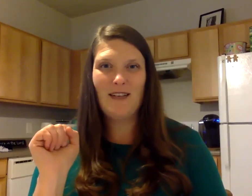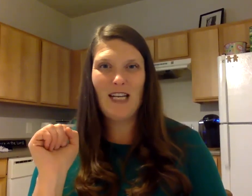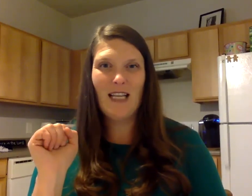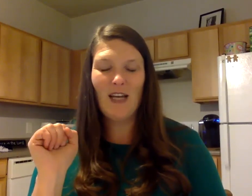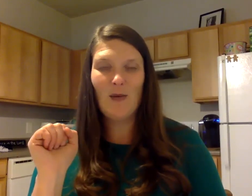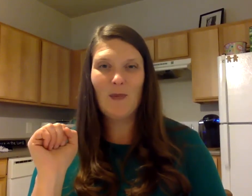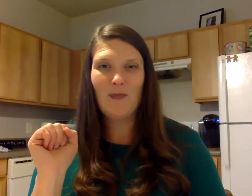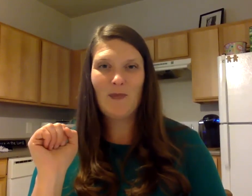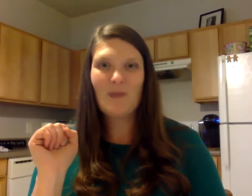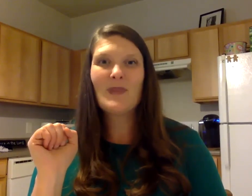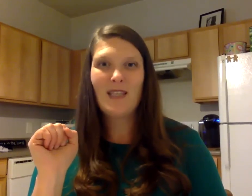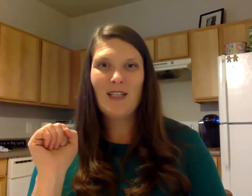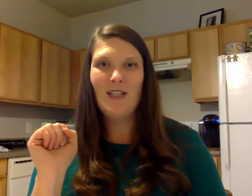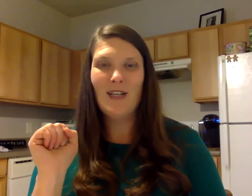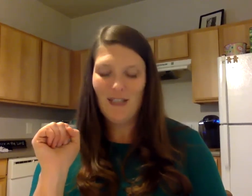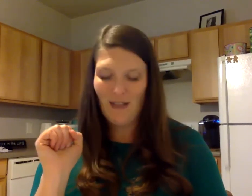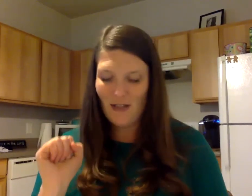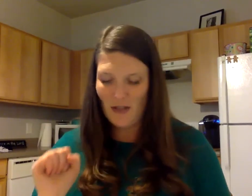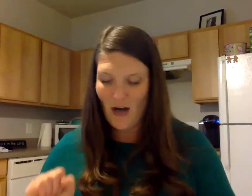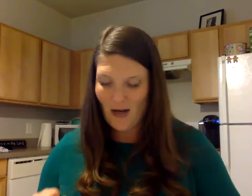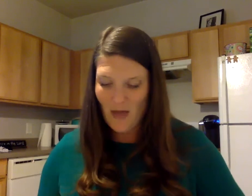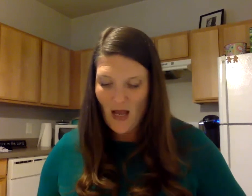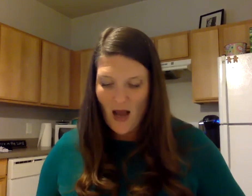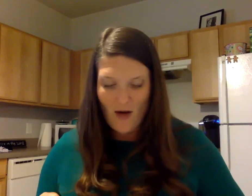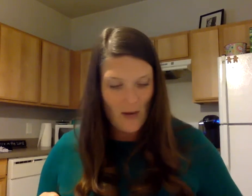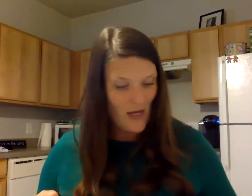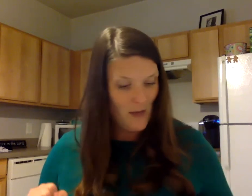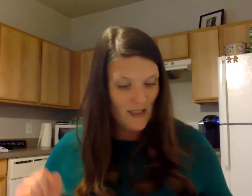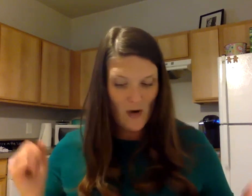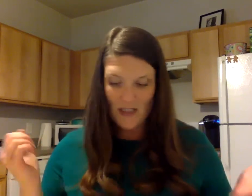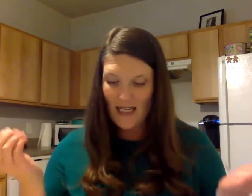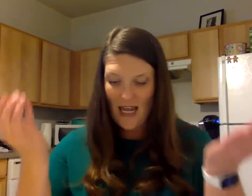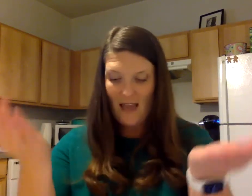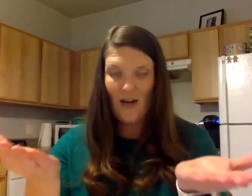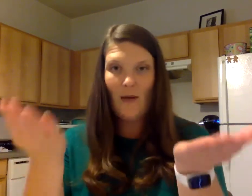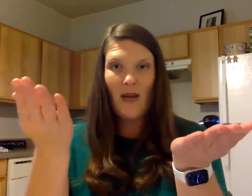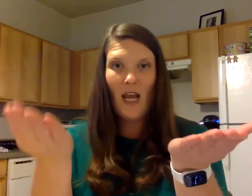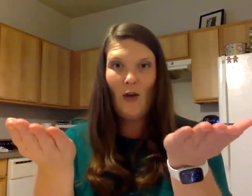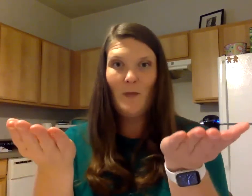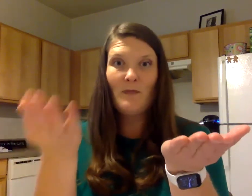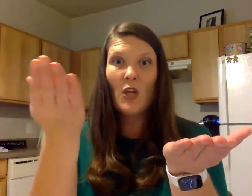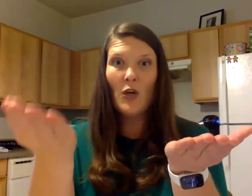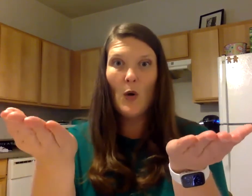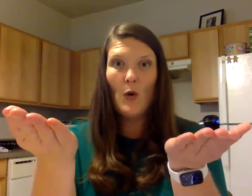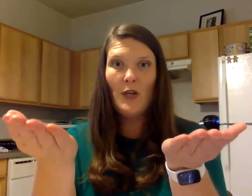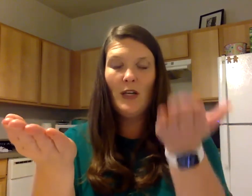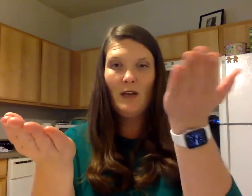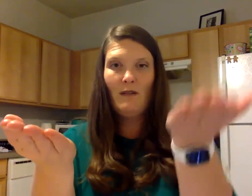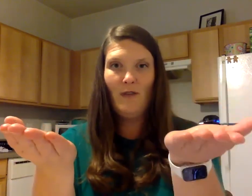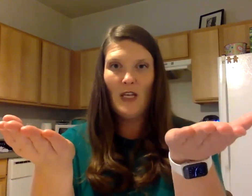in yellow yeah good job all right we're gonna put some words together here we go gold fish